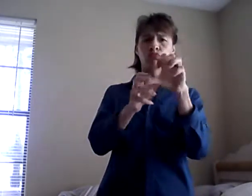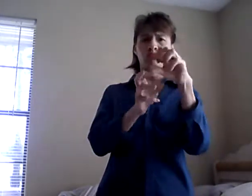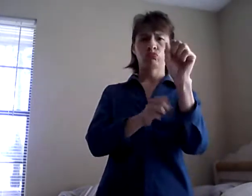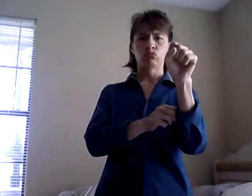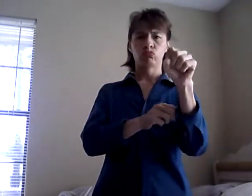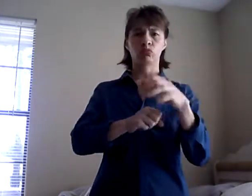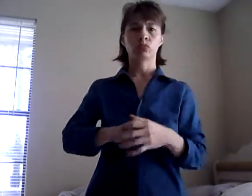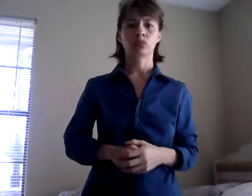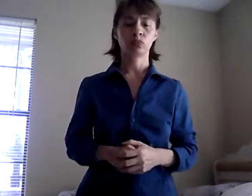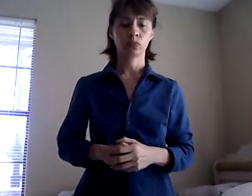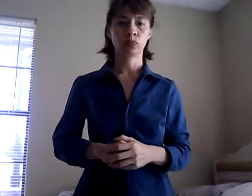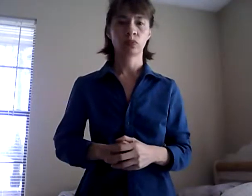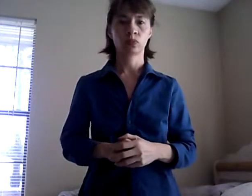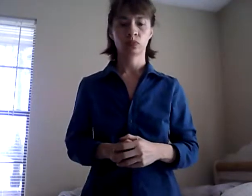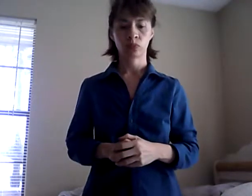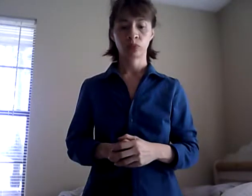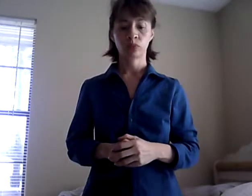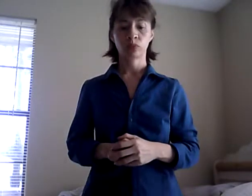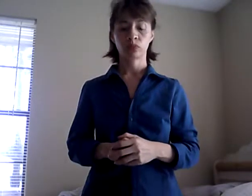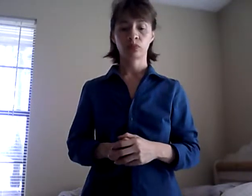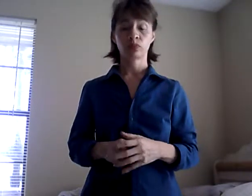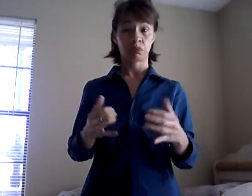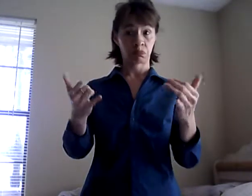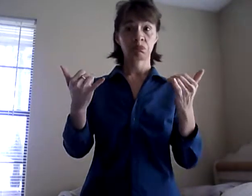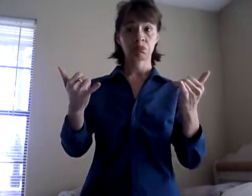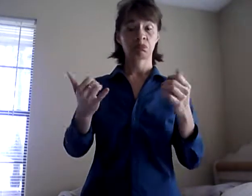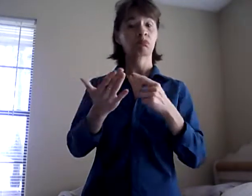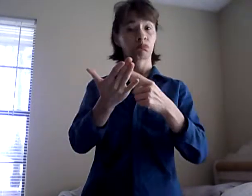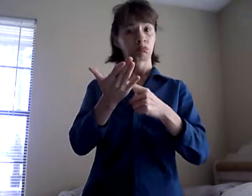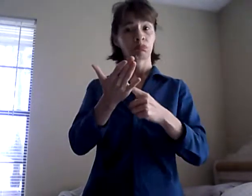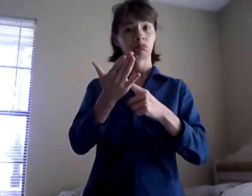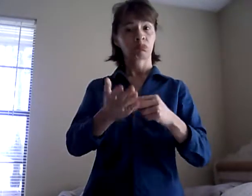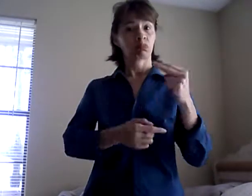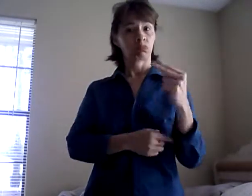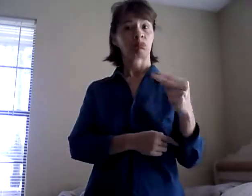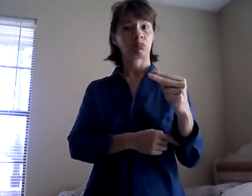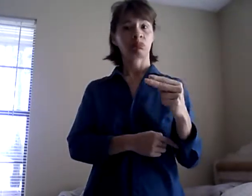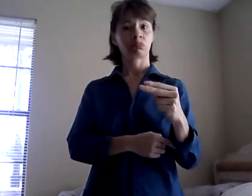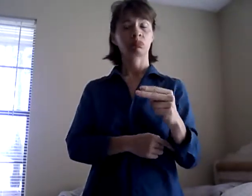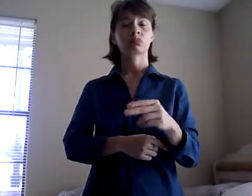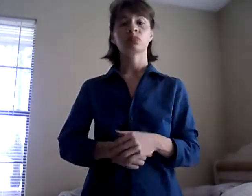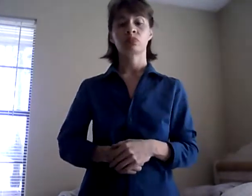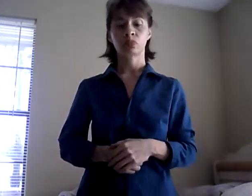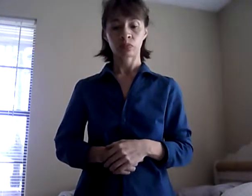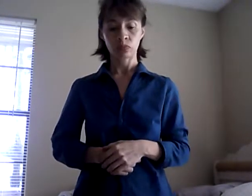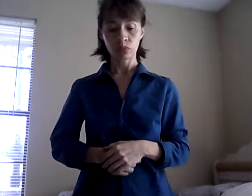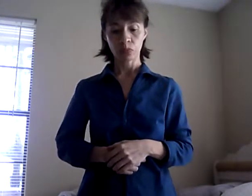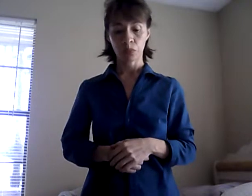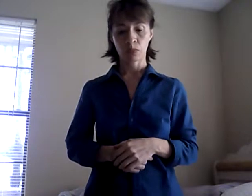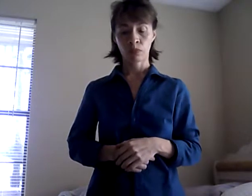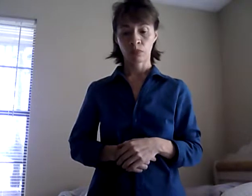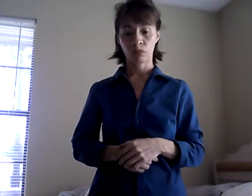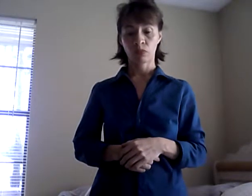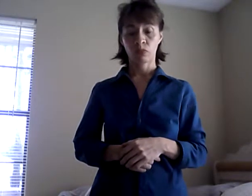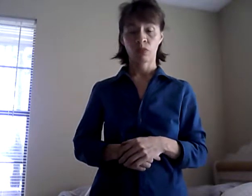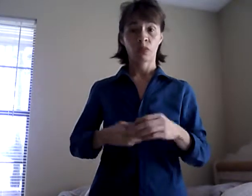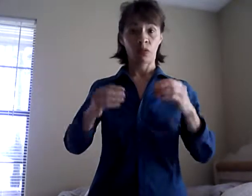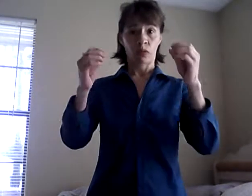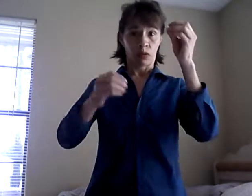First, I'd like to talk about the history of the Hindu religion, according to Professor Gavin